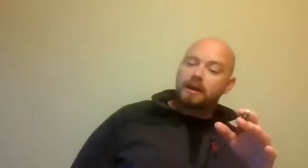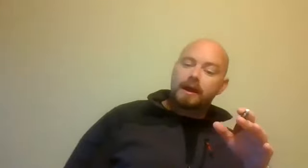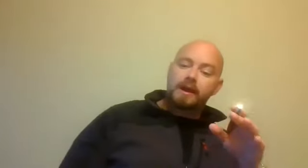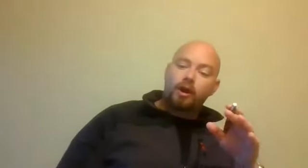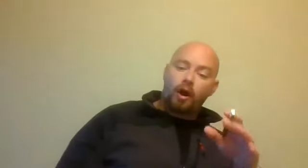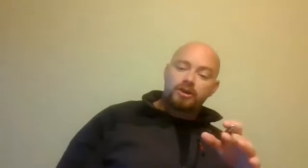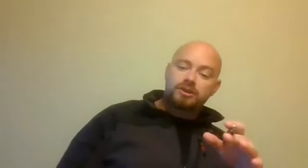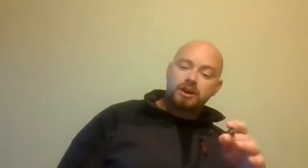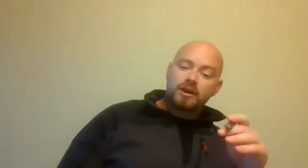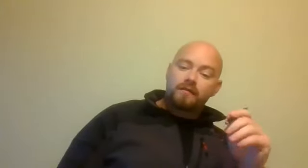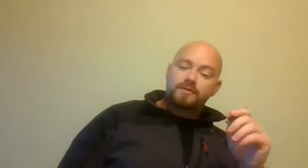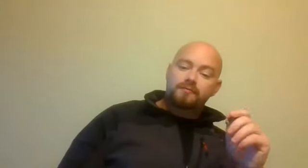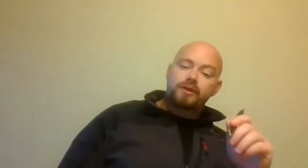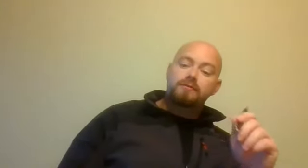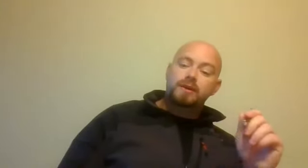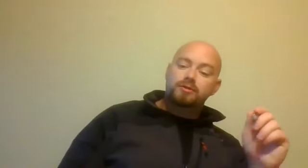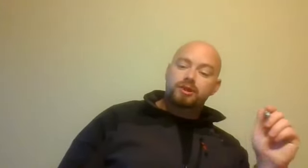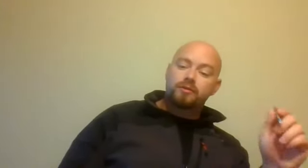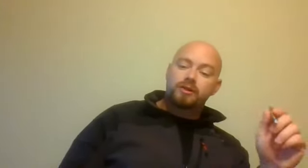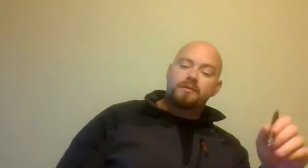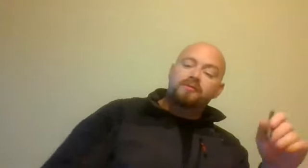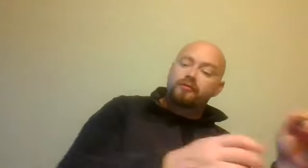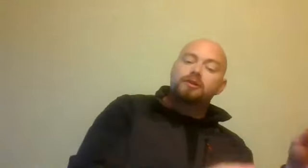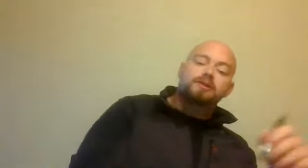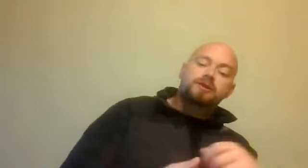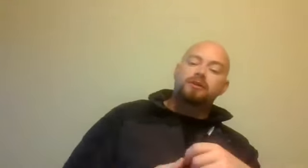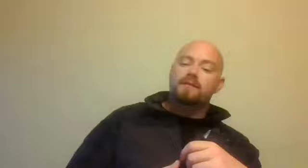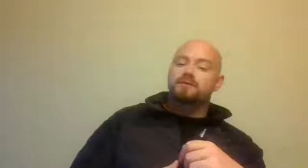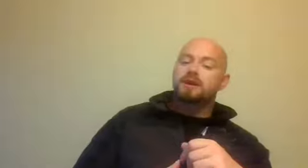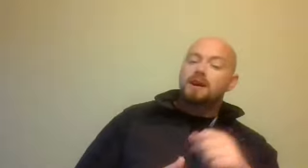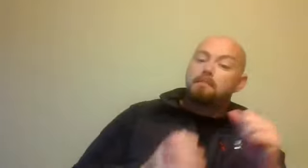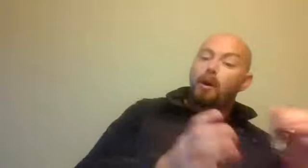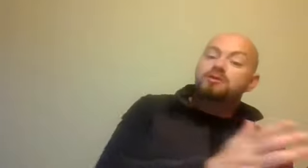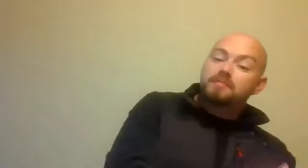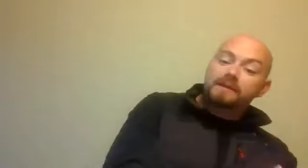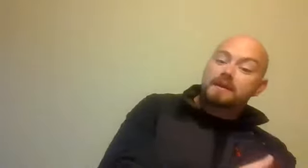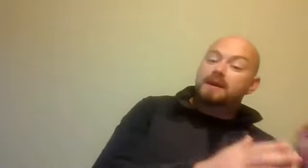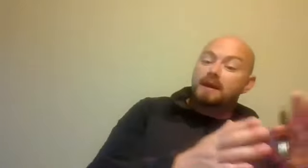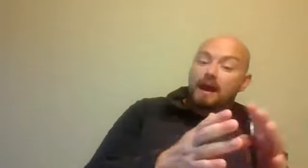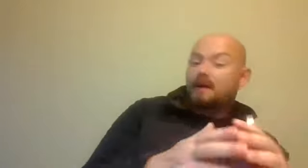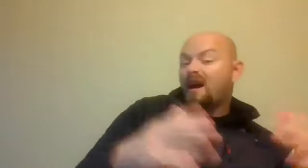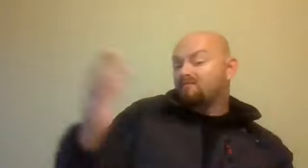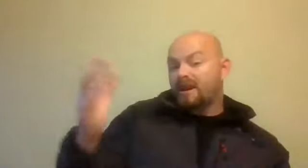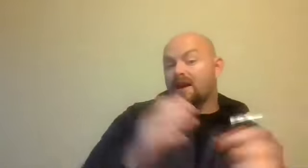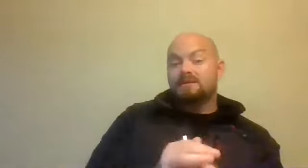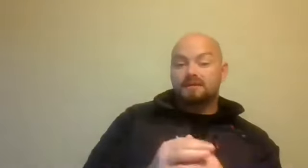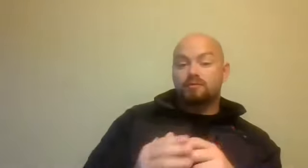in August for some really, really good security for frontline security officers post-pandemic and regardless of